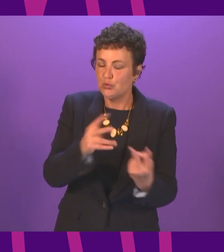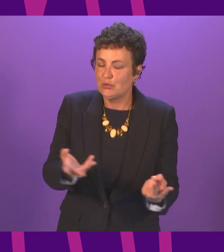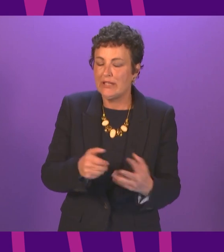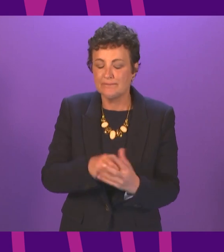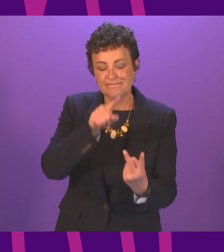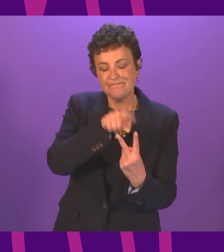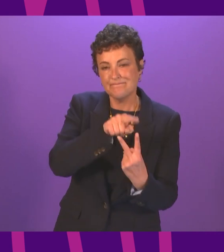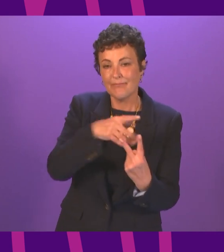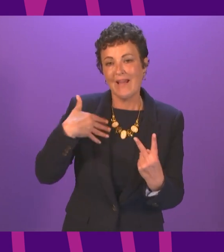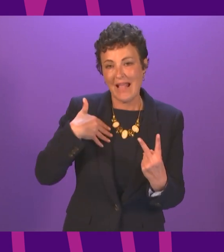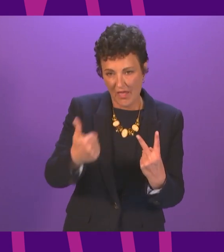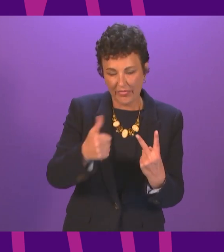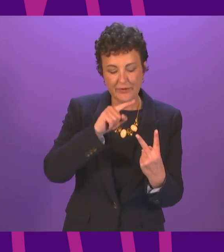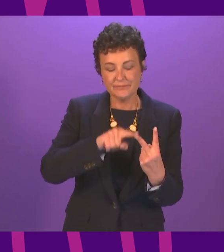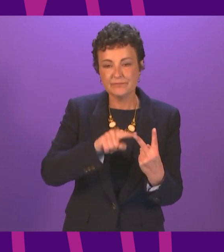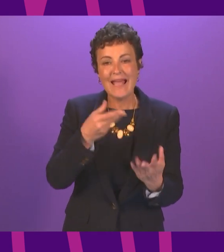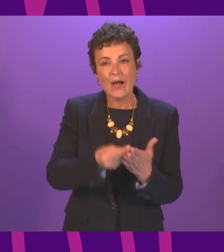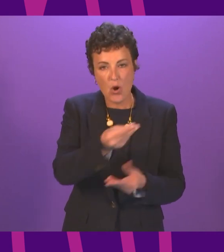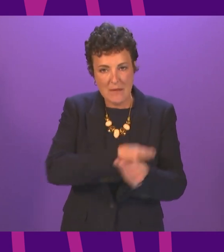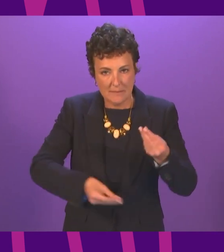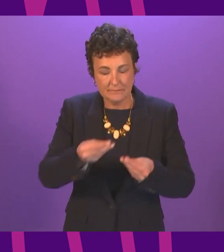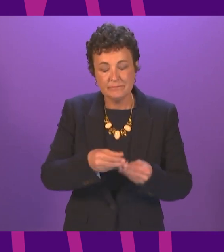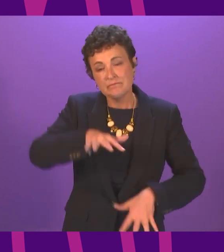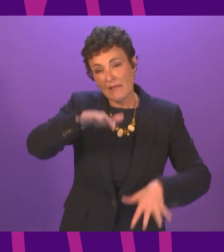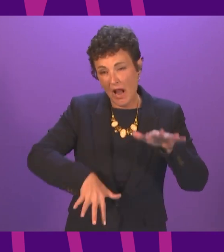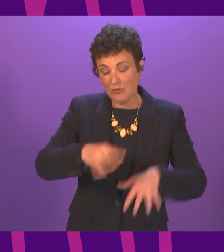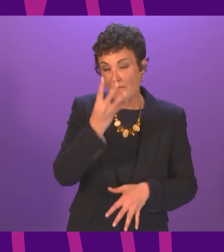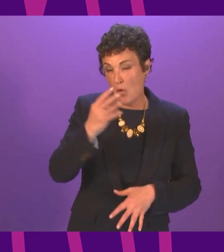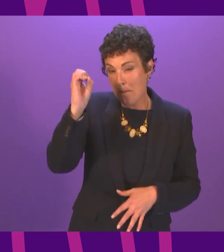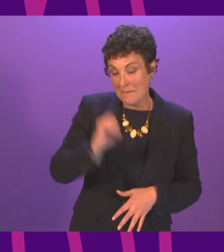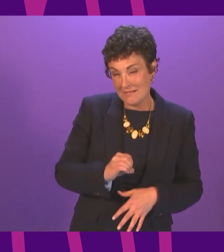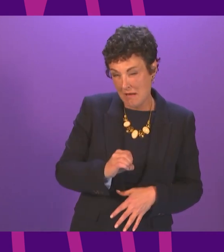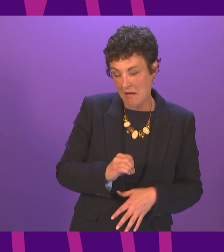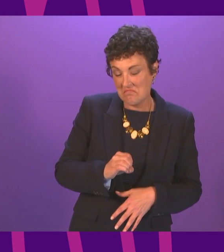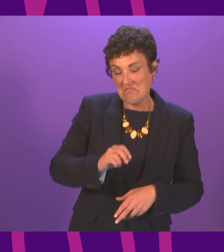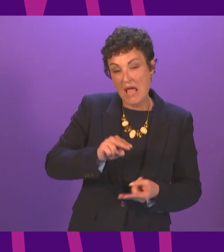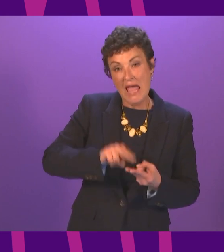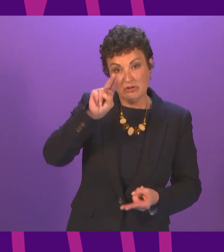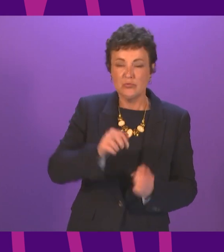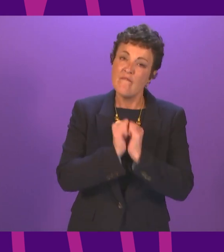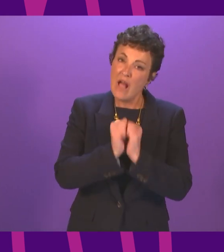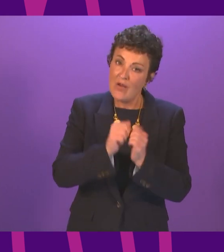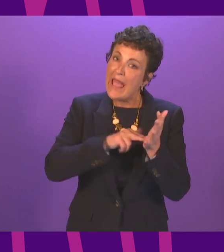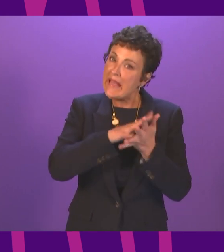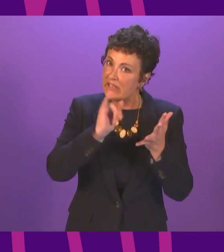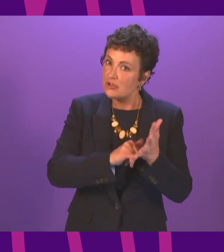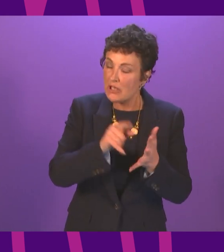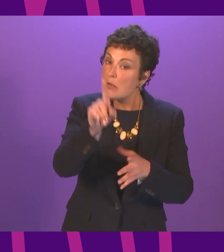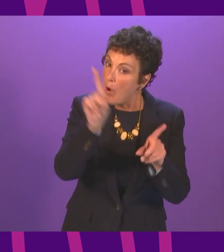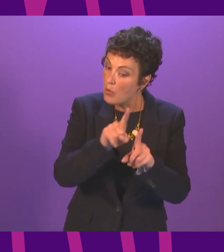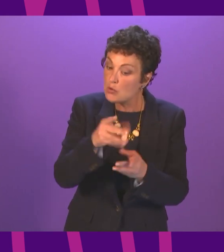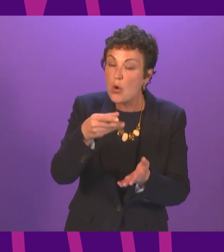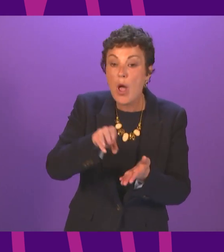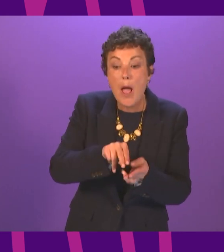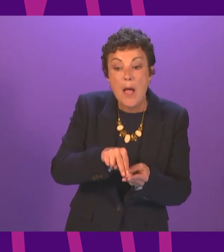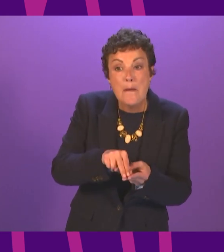point that's health and also the economy the average 4% pay increase to our valued NHS staff is welcomed and backdating the